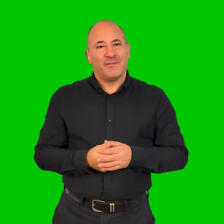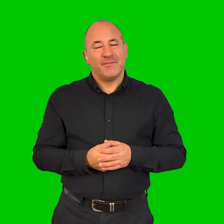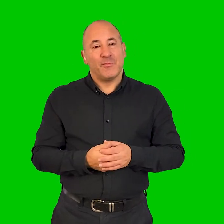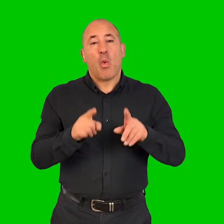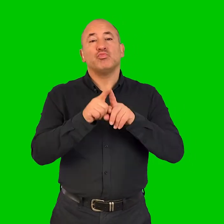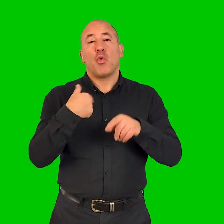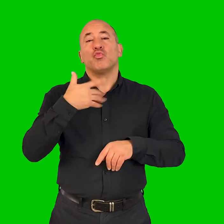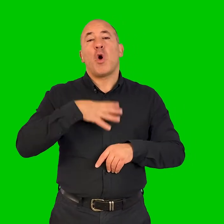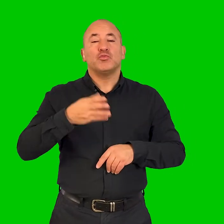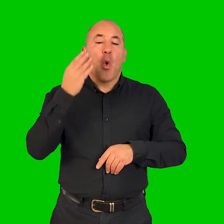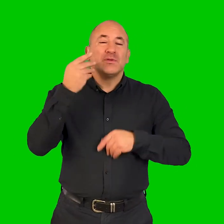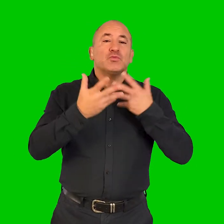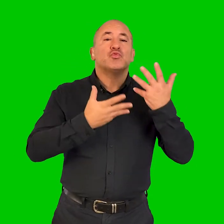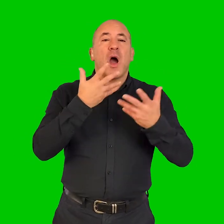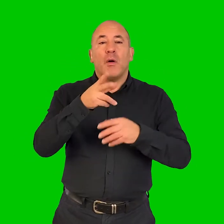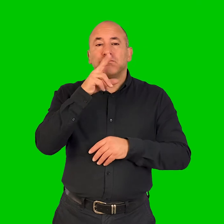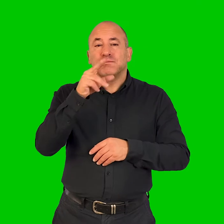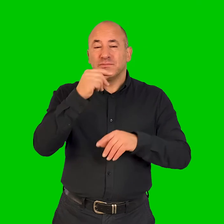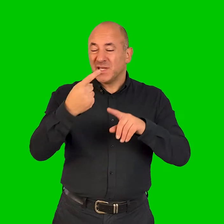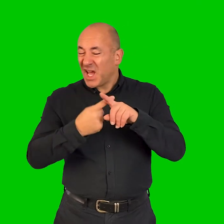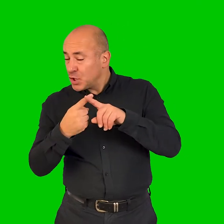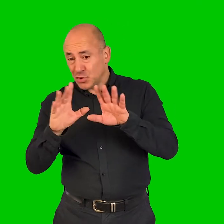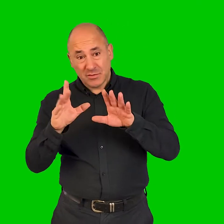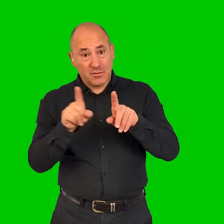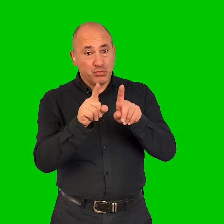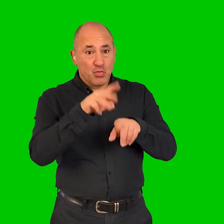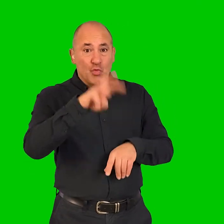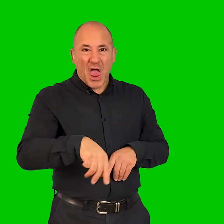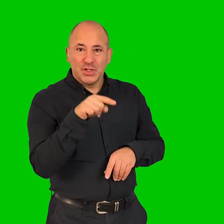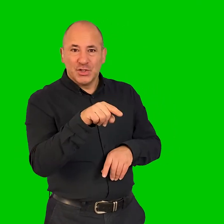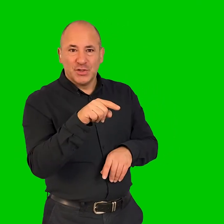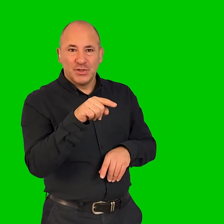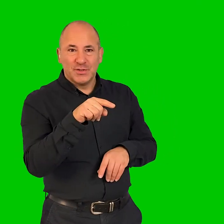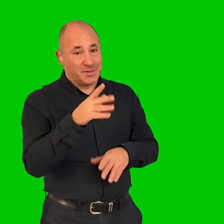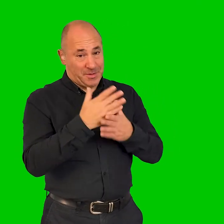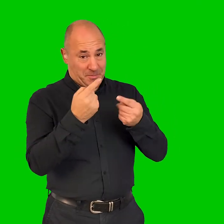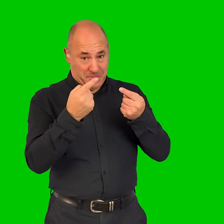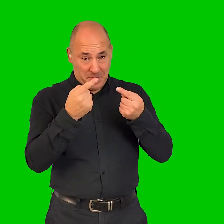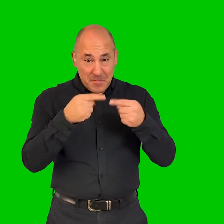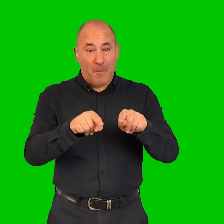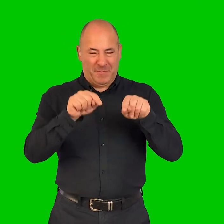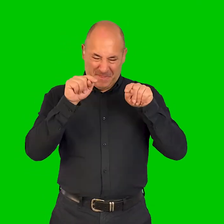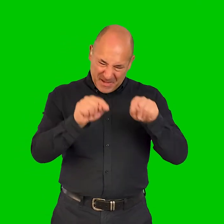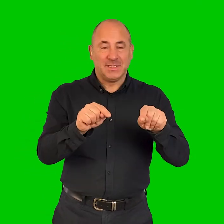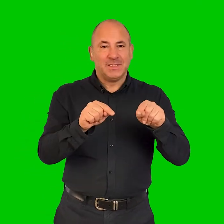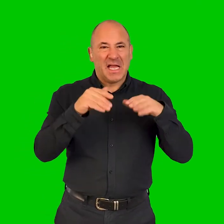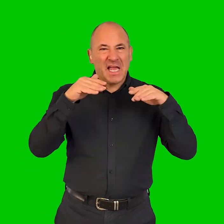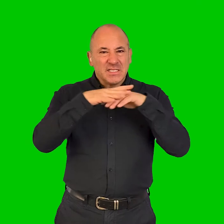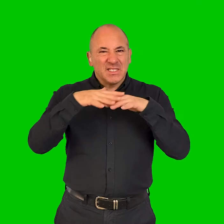You know, we really wanted the audio described in Welsh as well as in English. And that goes really in line with that